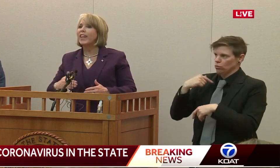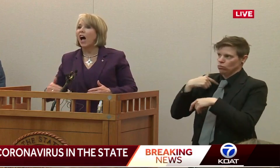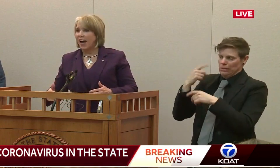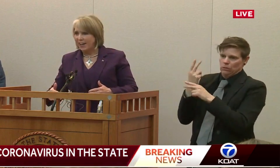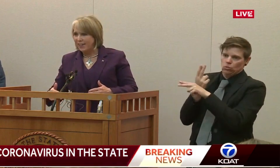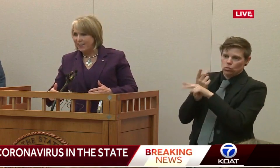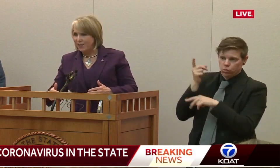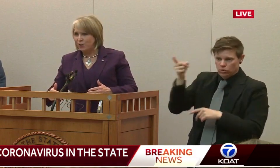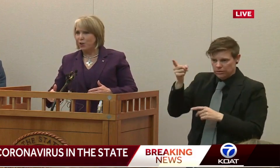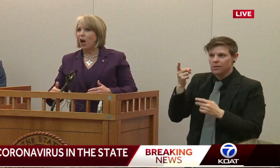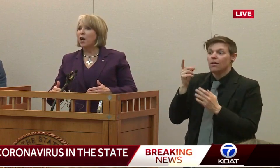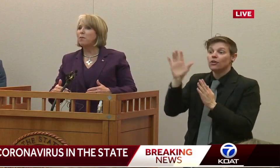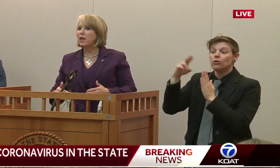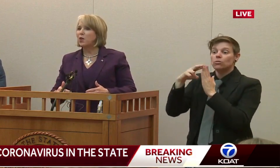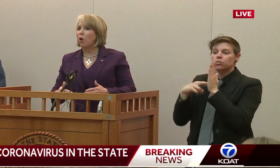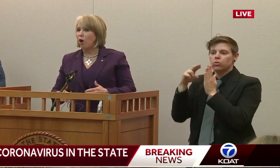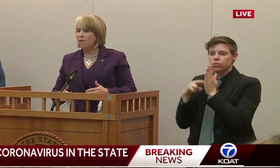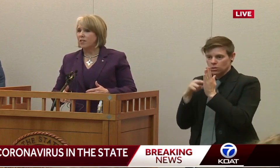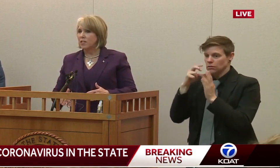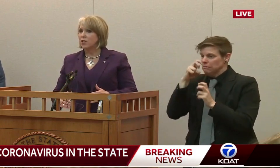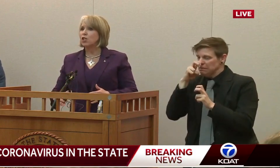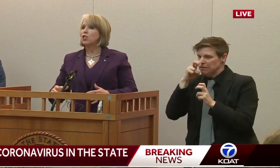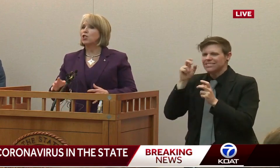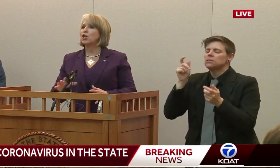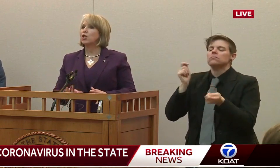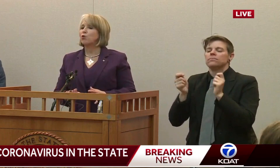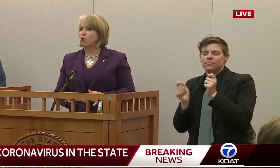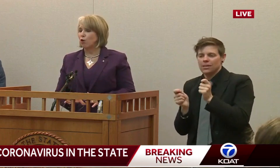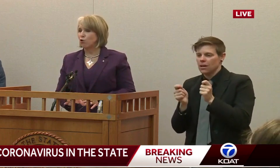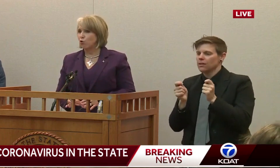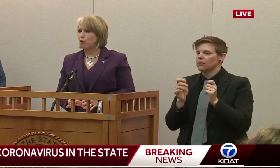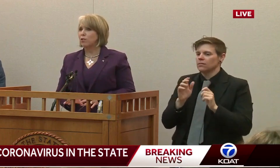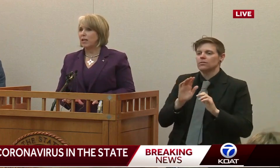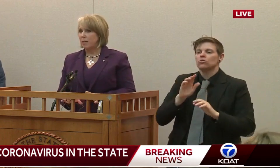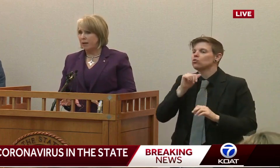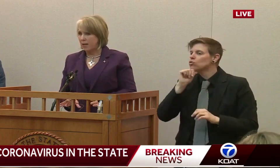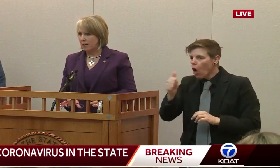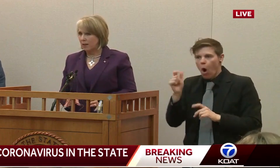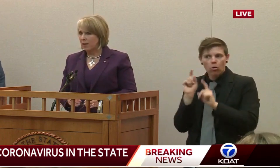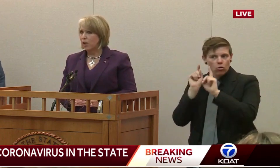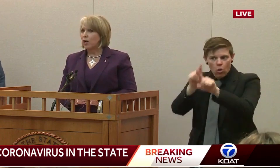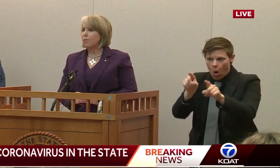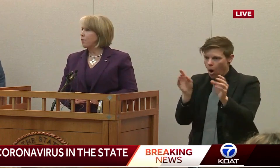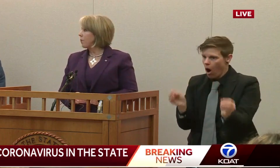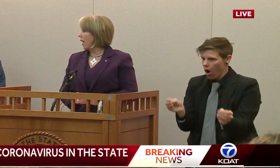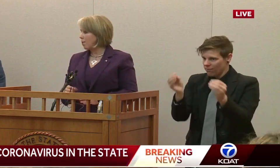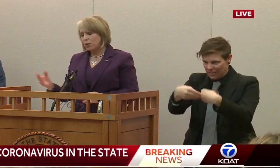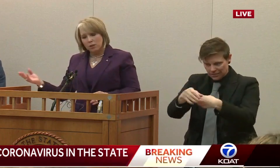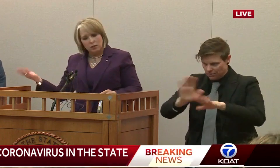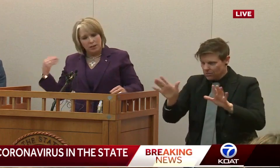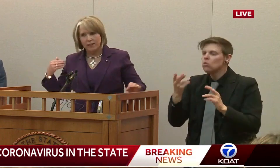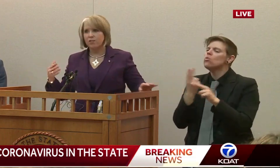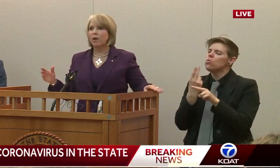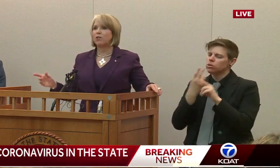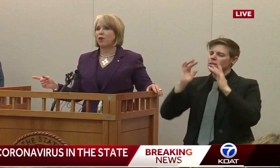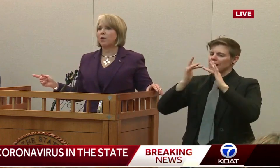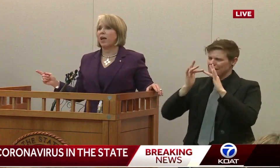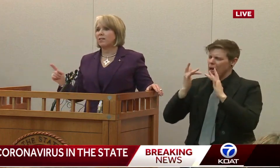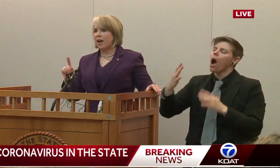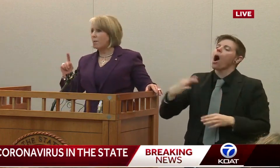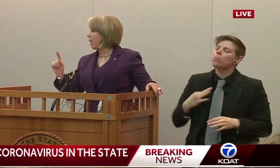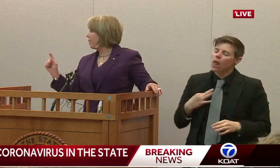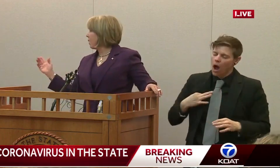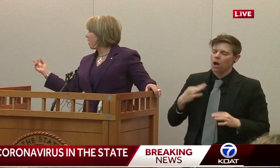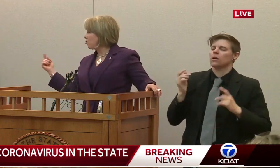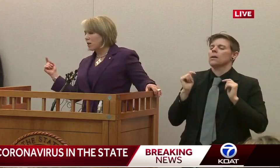online. So you're not coming into our offices to use those tools immediately. Absolutely. And the secretary